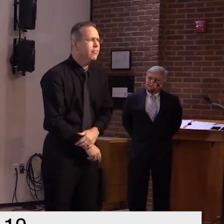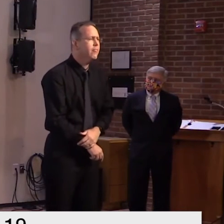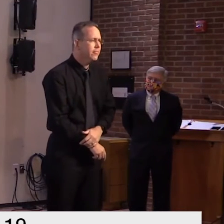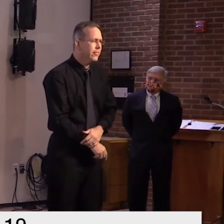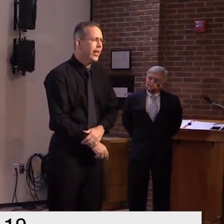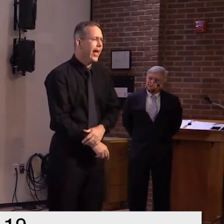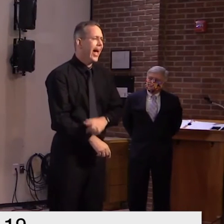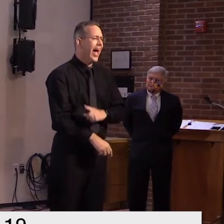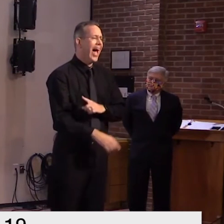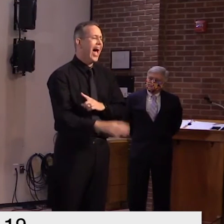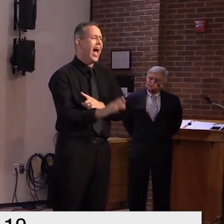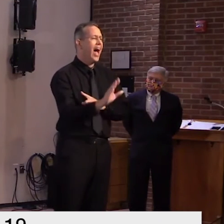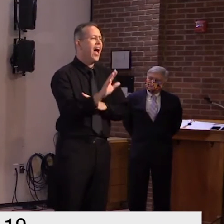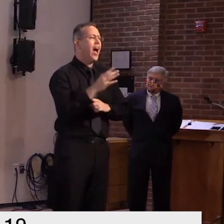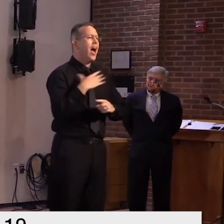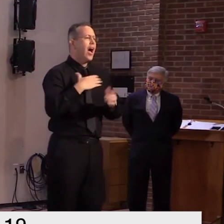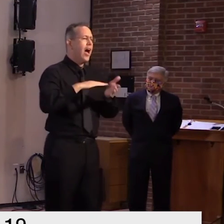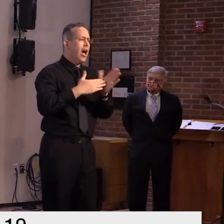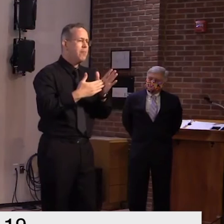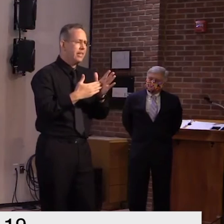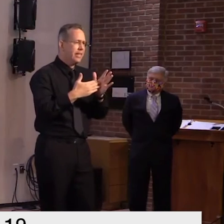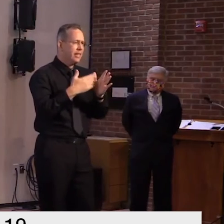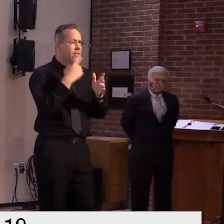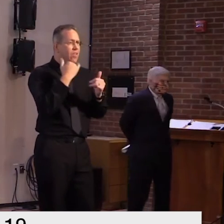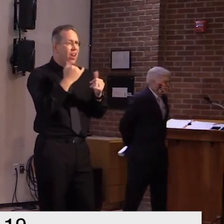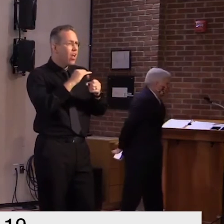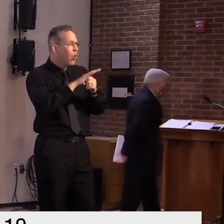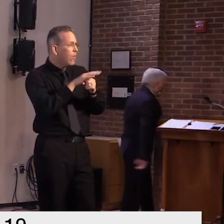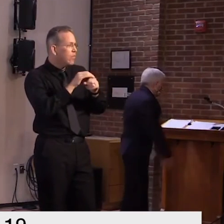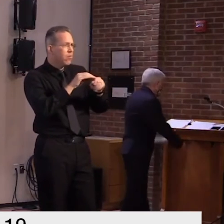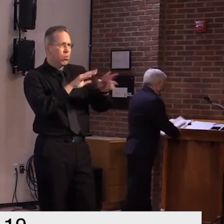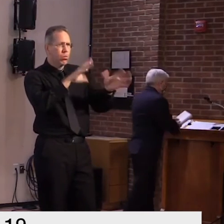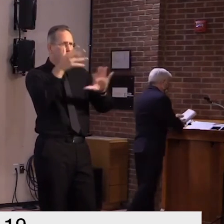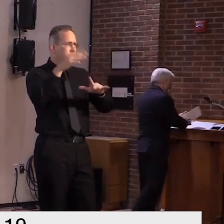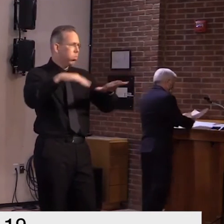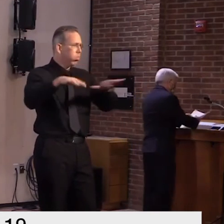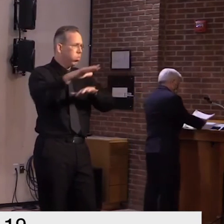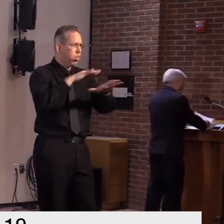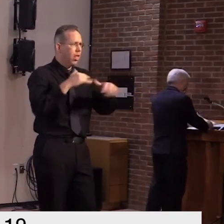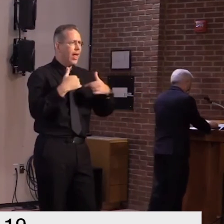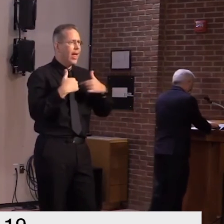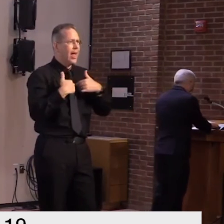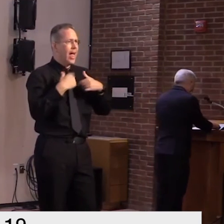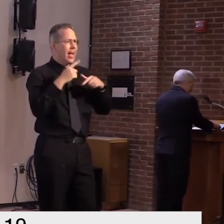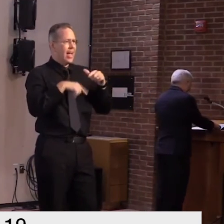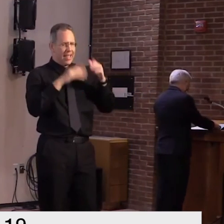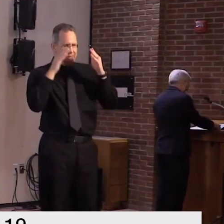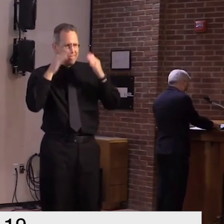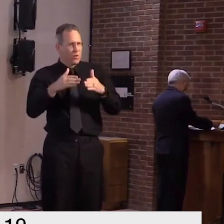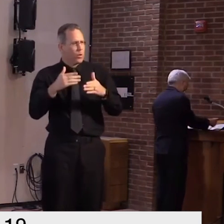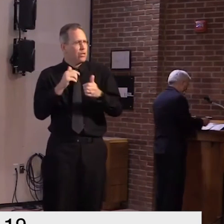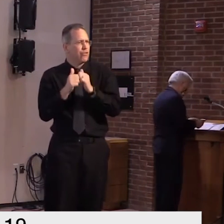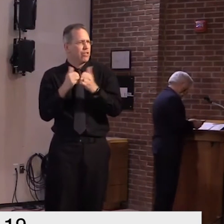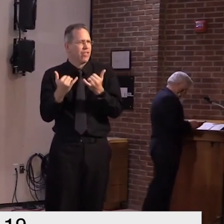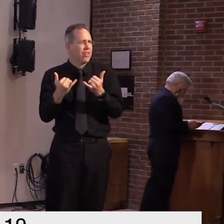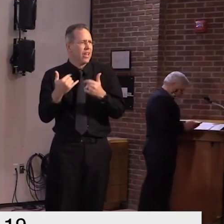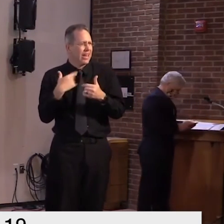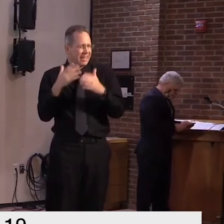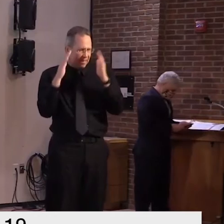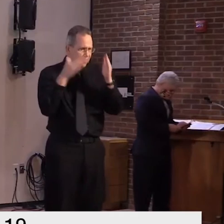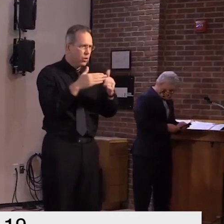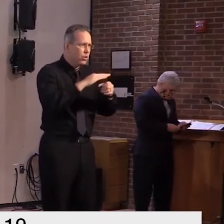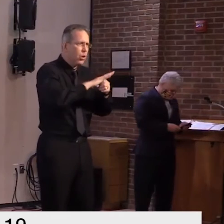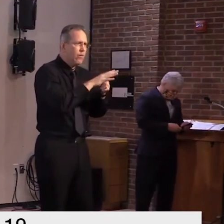a lot on my plate as you might expect between this pandemic uh as well as the budgetary